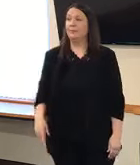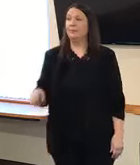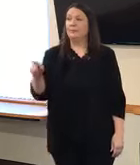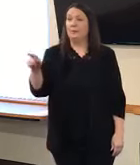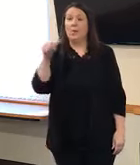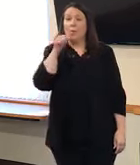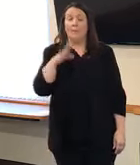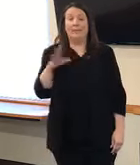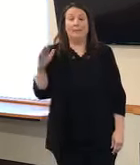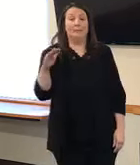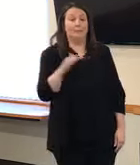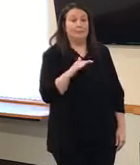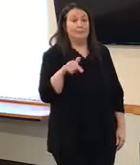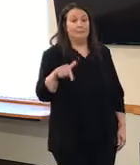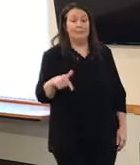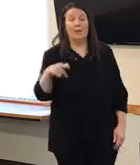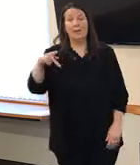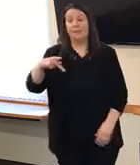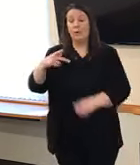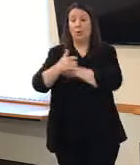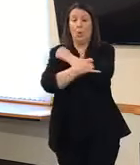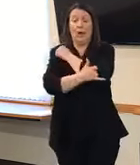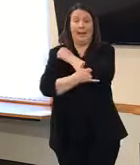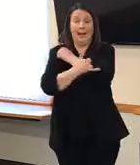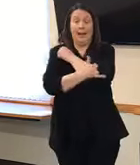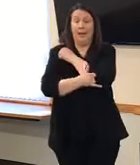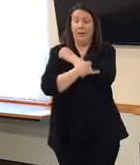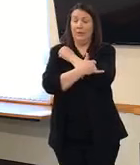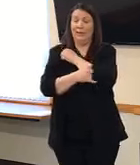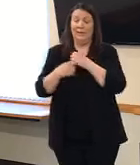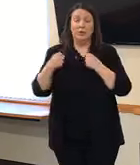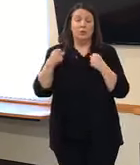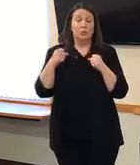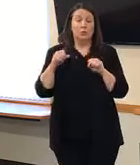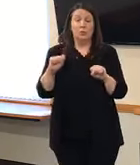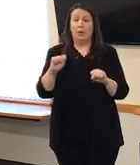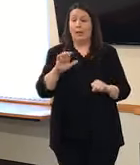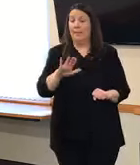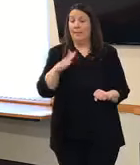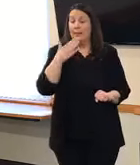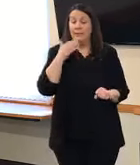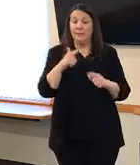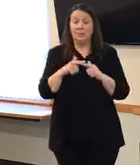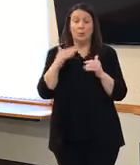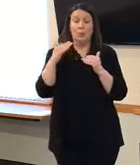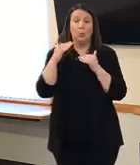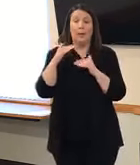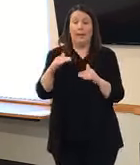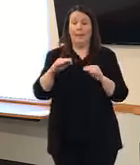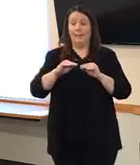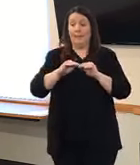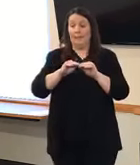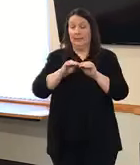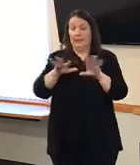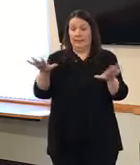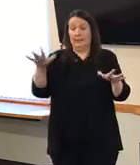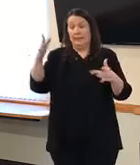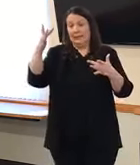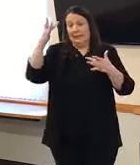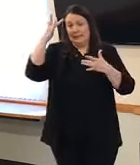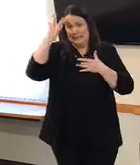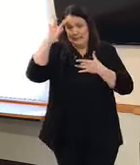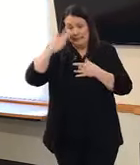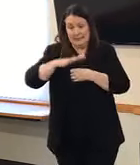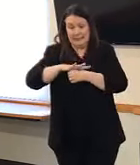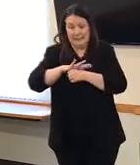you know, speaking of that, you know, obviously the county making huge measures to obviously limit the spread of, you COVID-19,